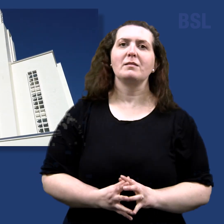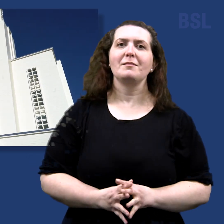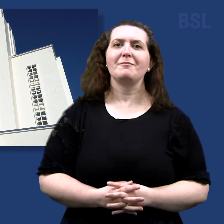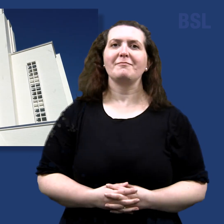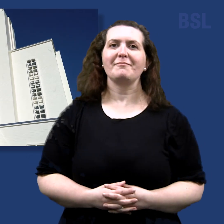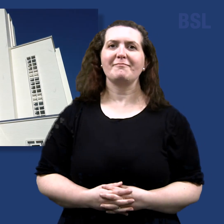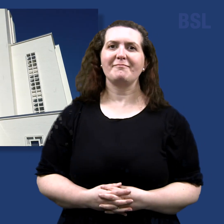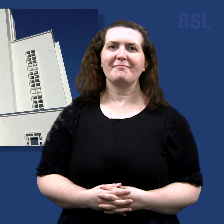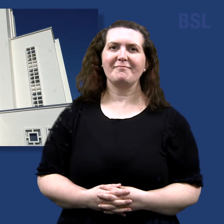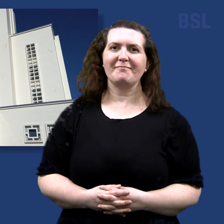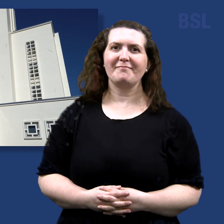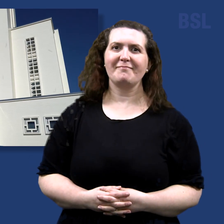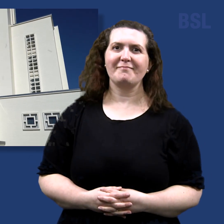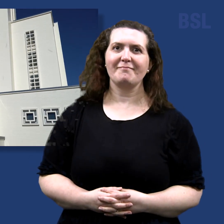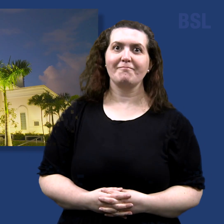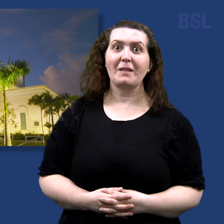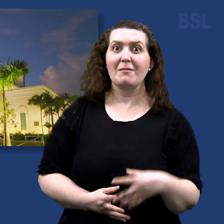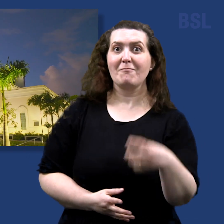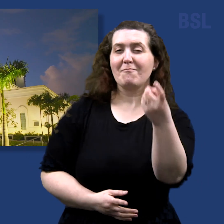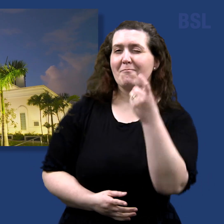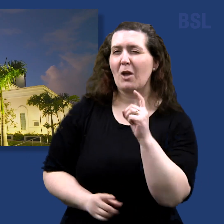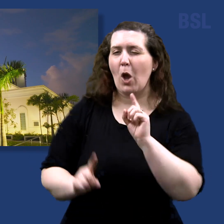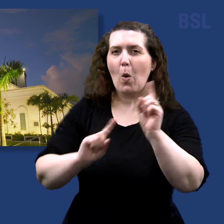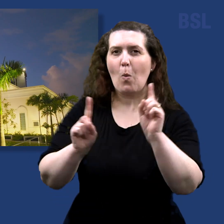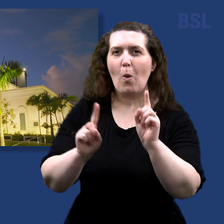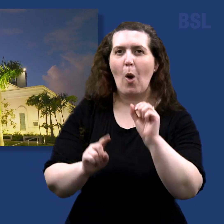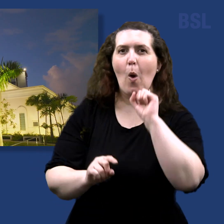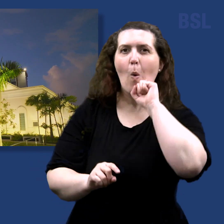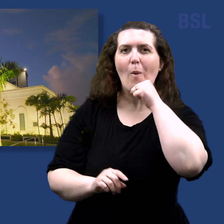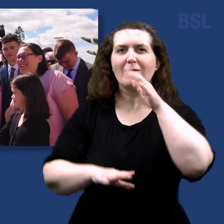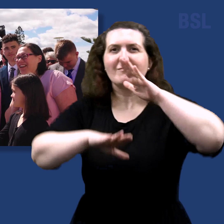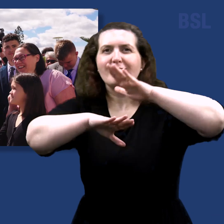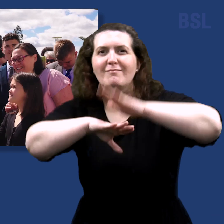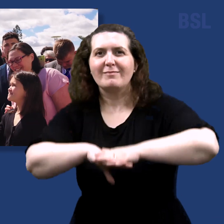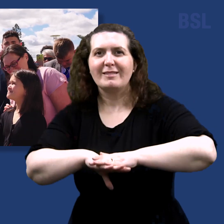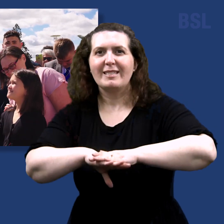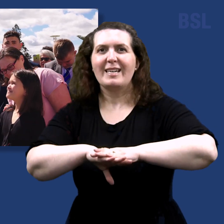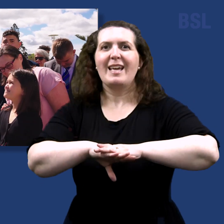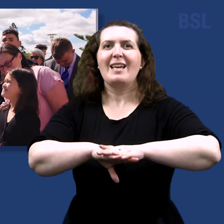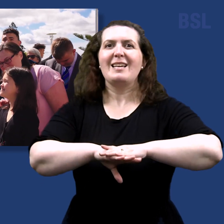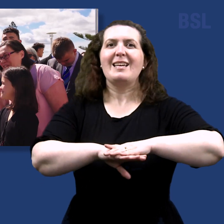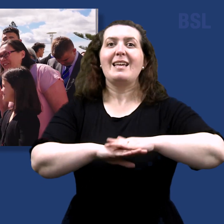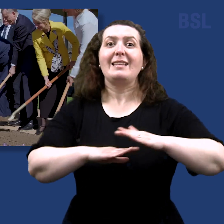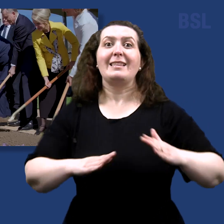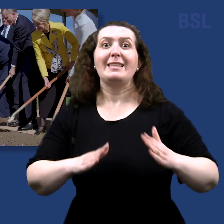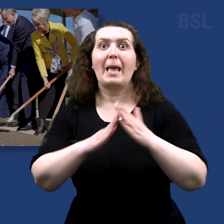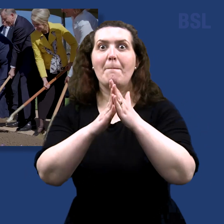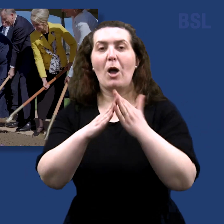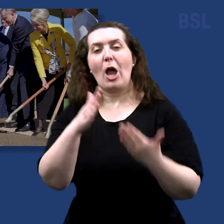Coming up, we'll take you to the dedications, groundbreakings, and announcements of temples around the world.